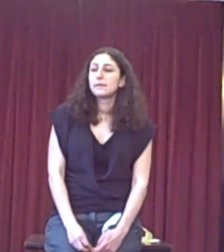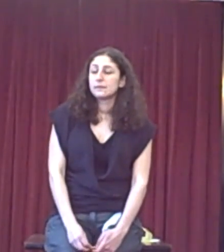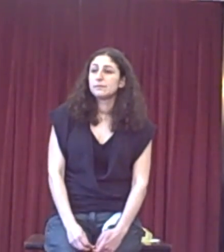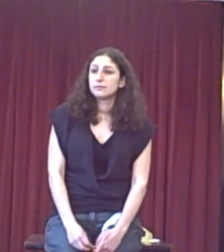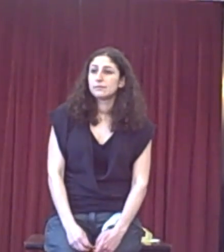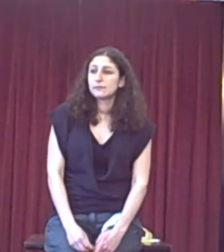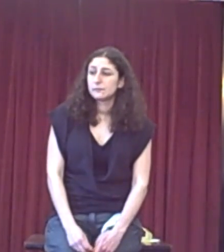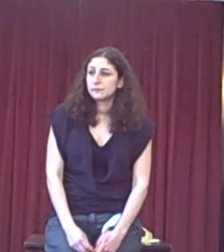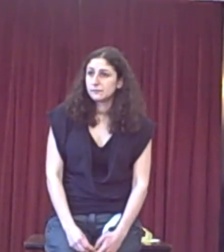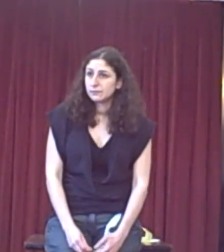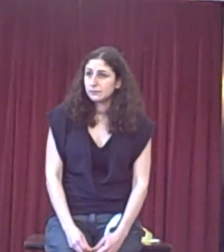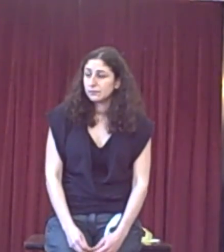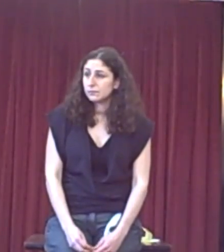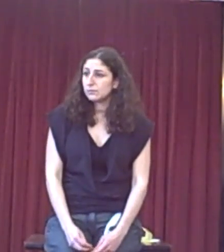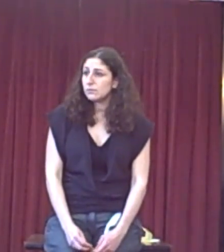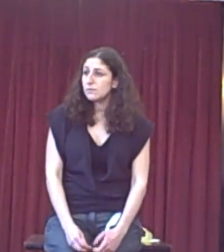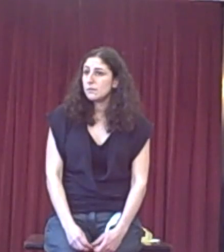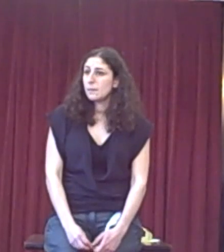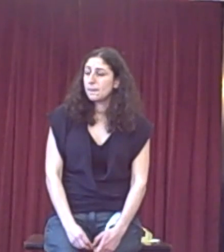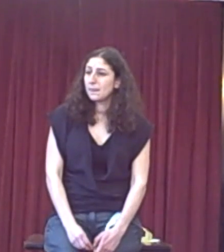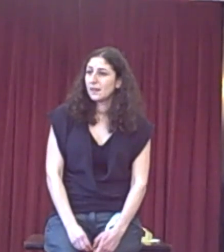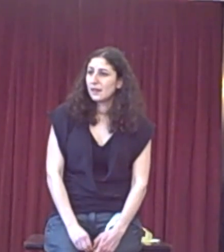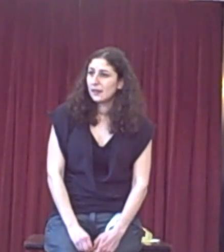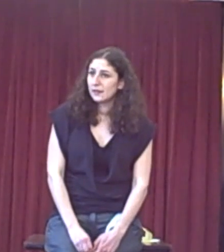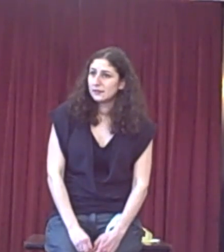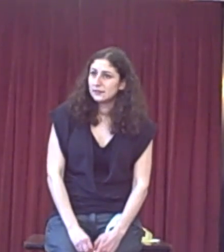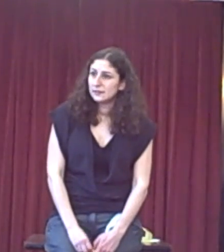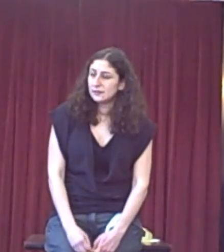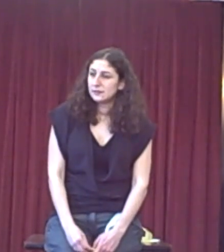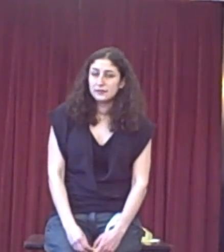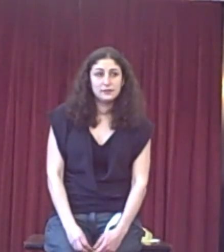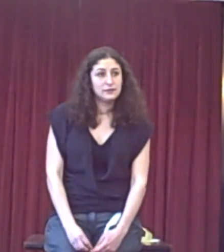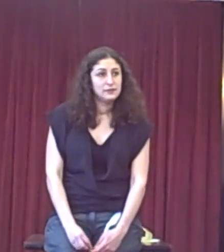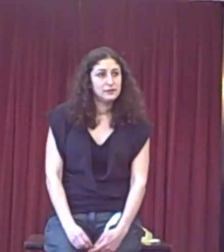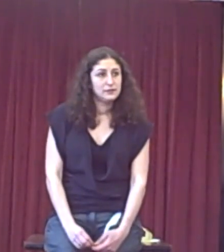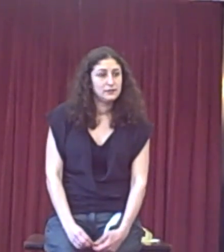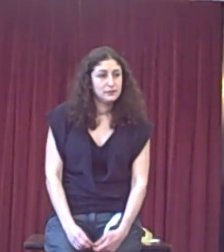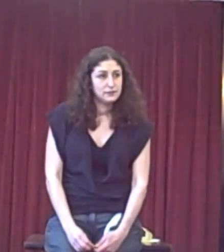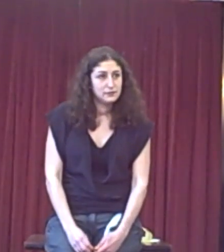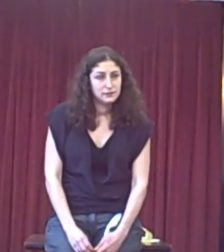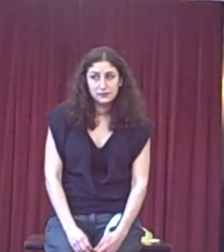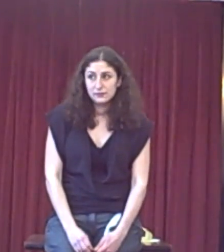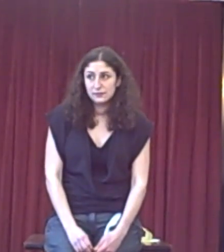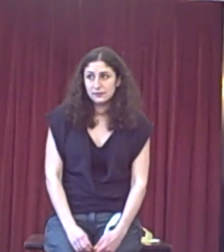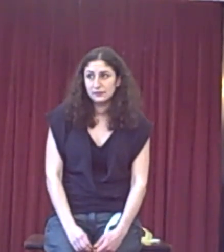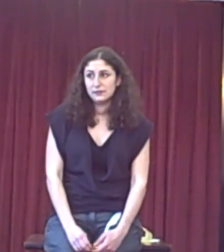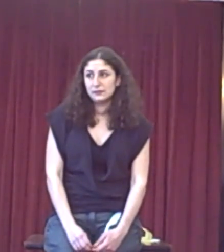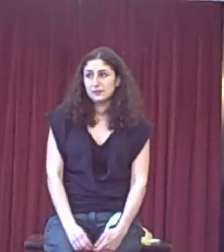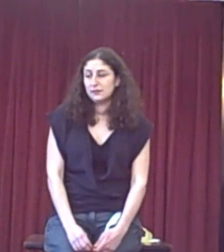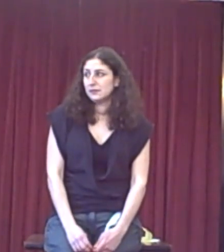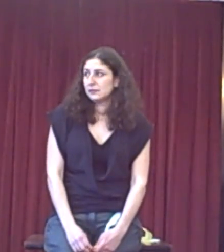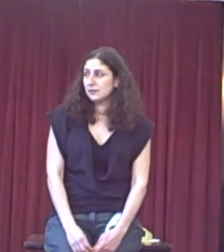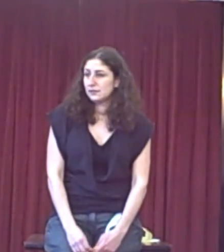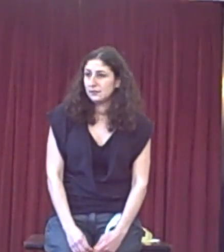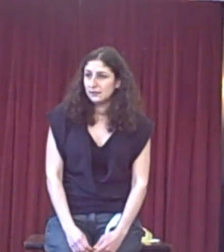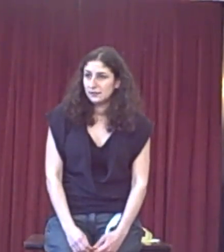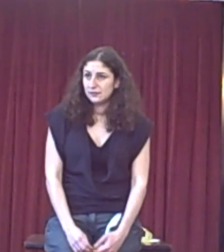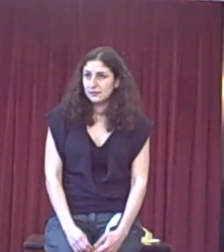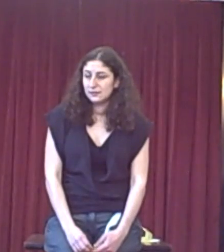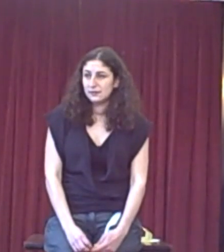Well, first you have to, like, prove that it's not about spending money. know, bad income and isn't about spending